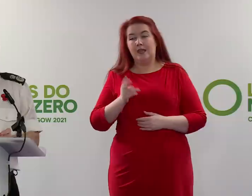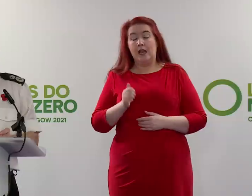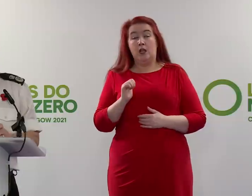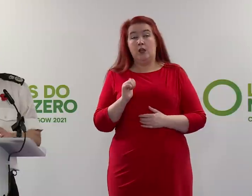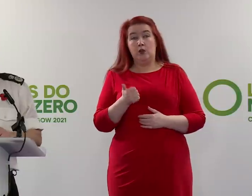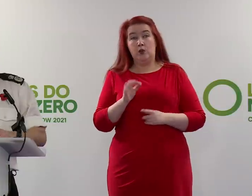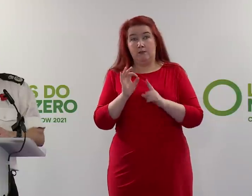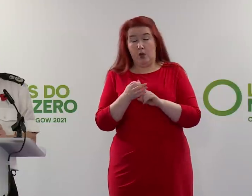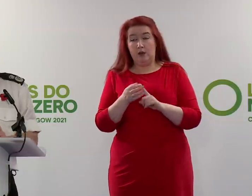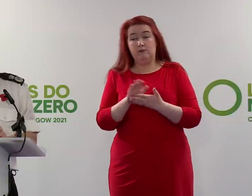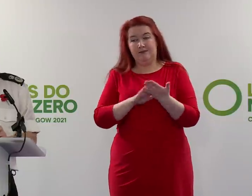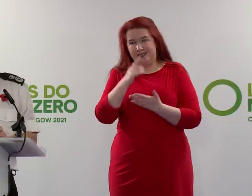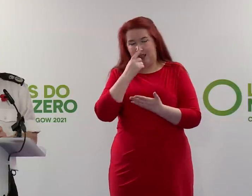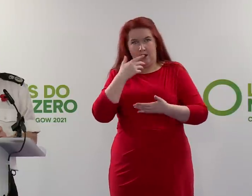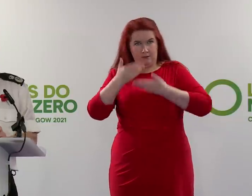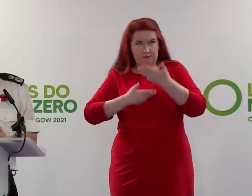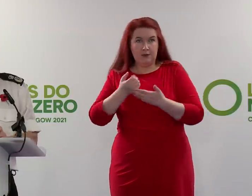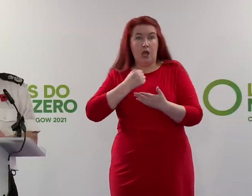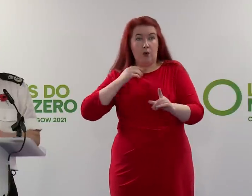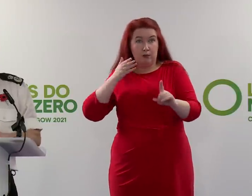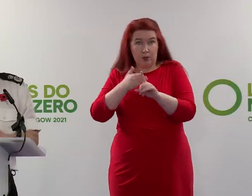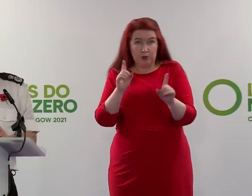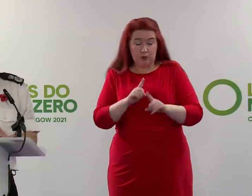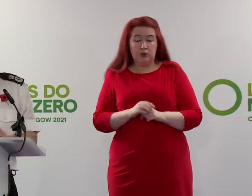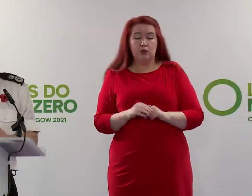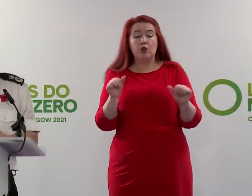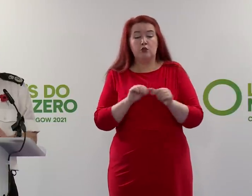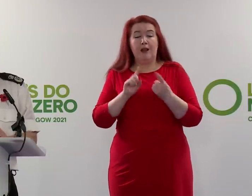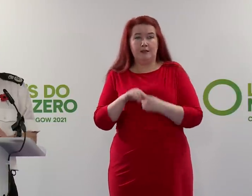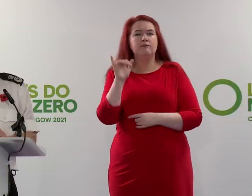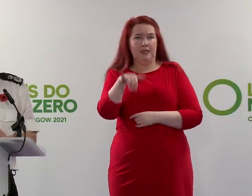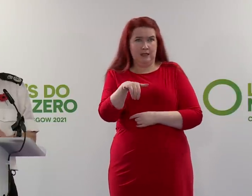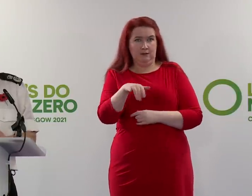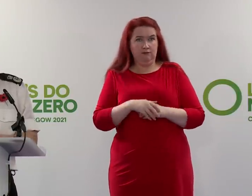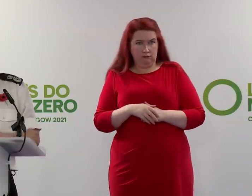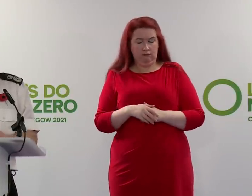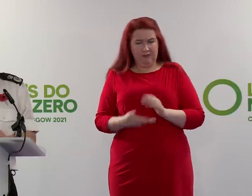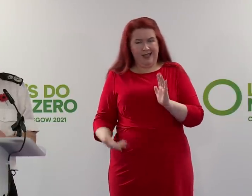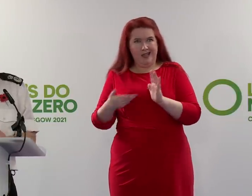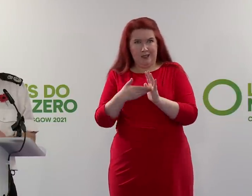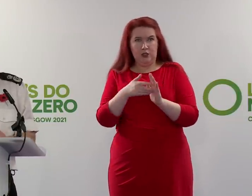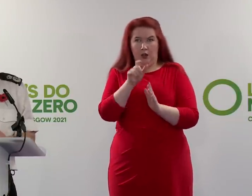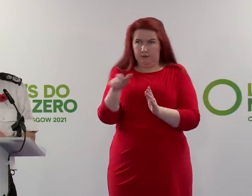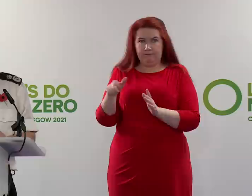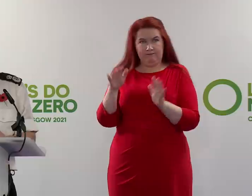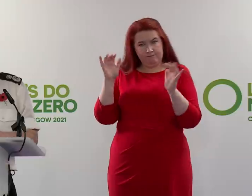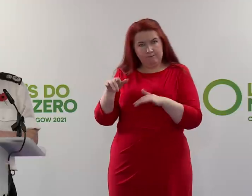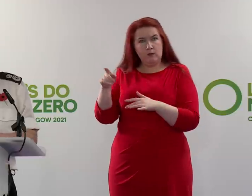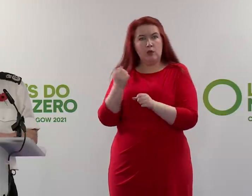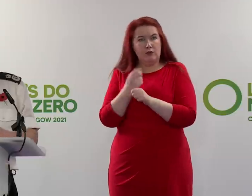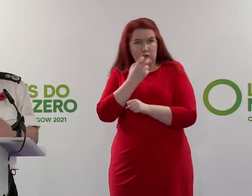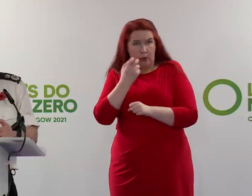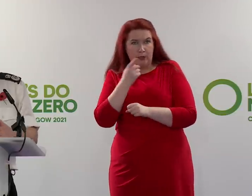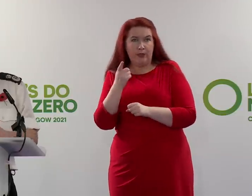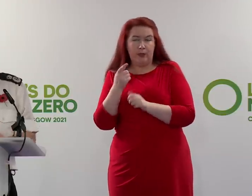to outline exactly what our approach is going to be. The short answer is yes, we will have additional assets round about Grangemouth, we'll have additional